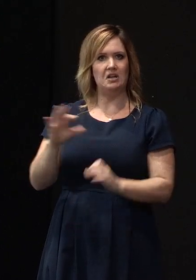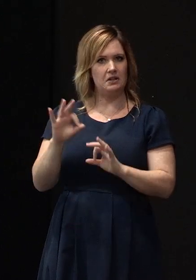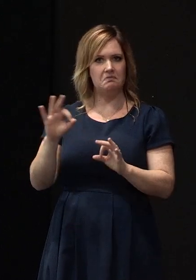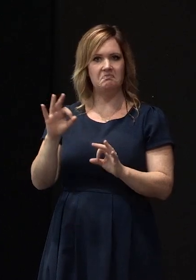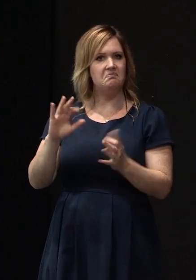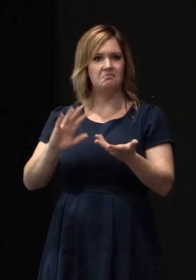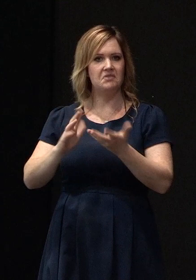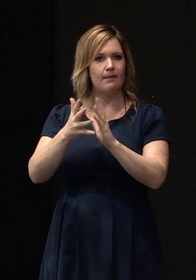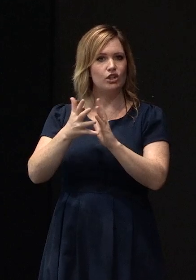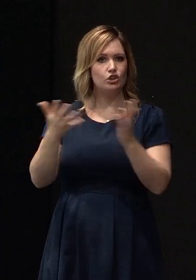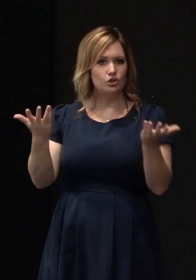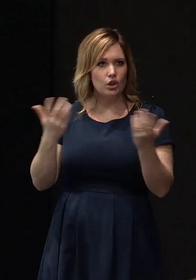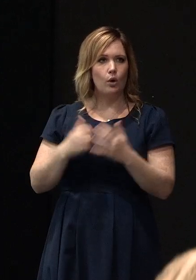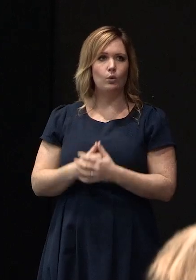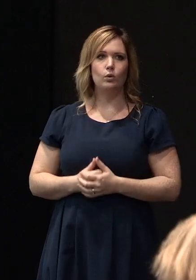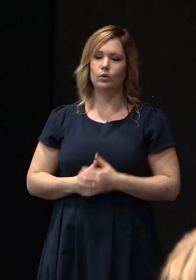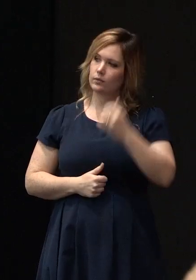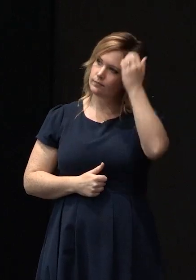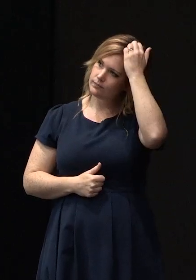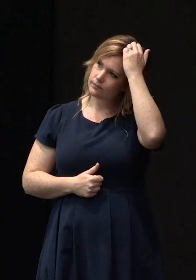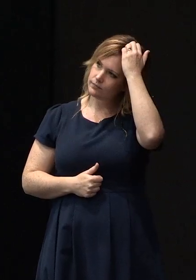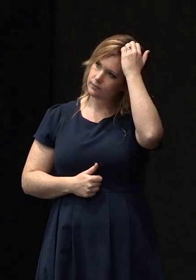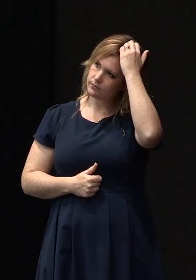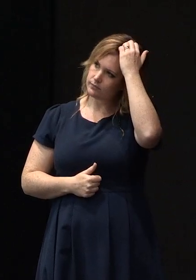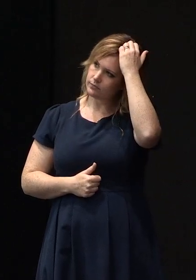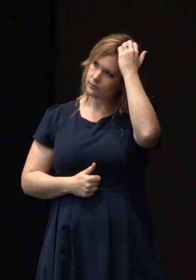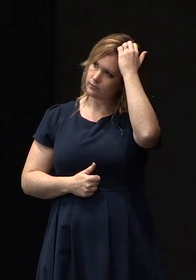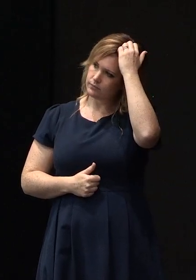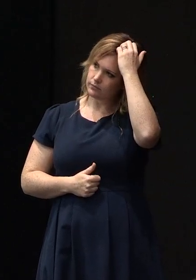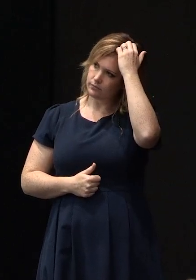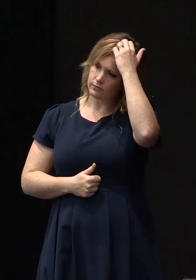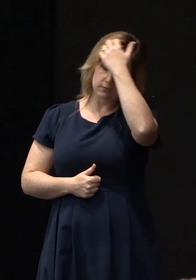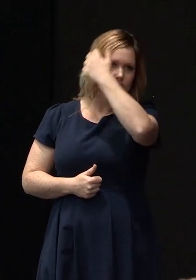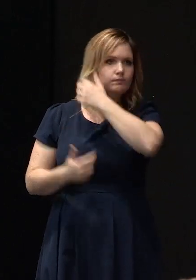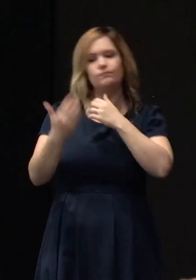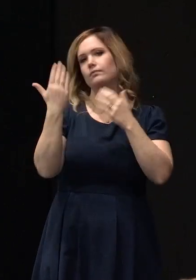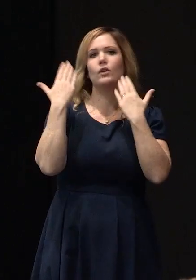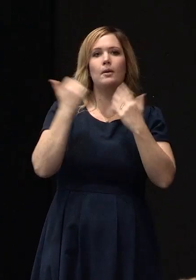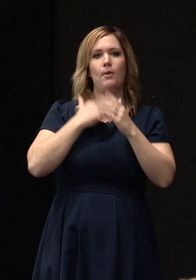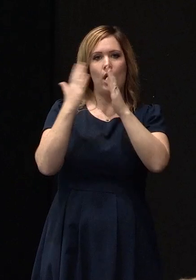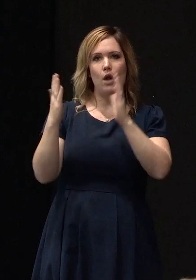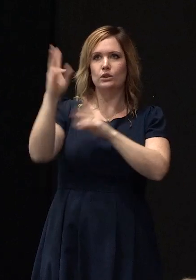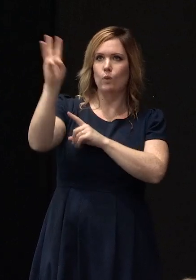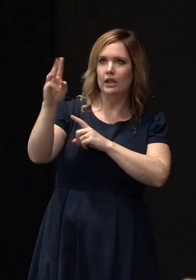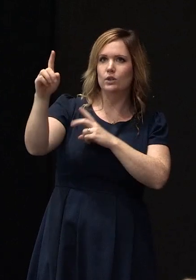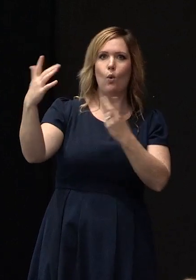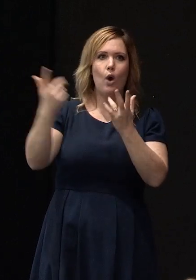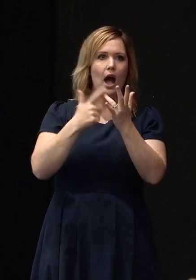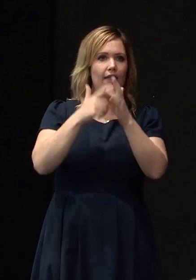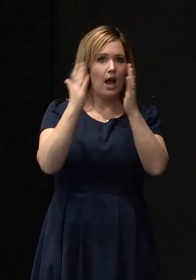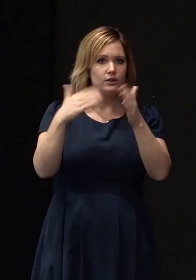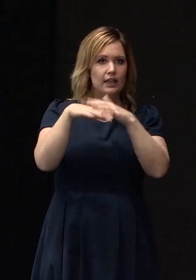you know I have no idea how my house in Wellington or anybody else in Wellington